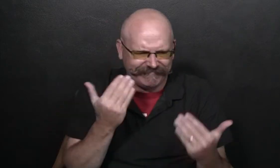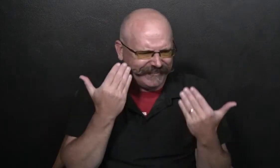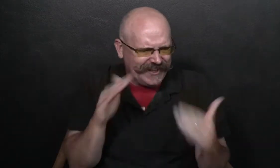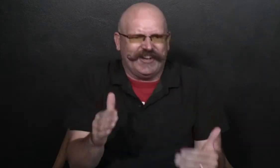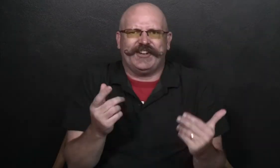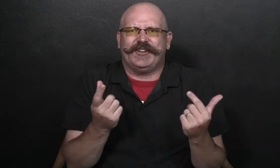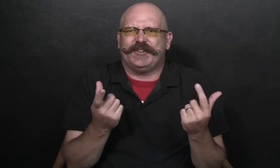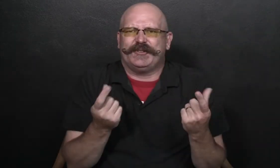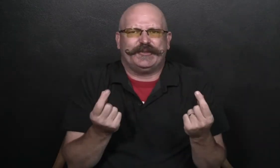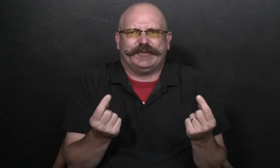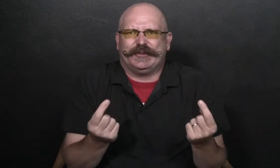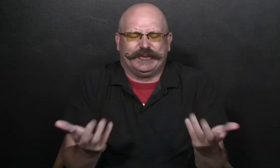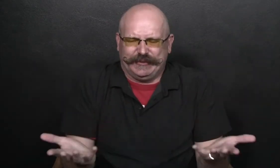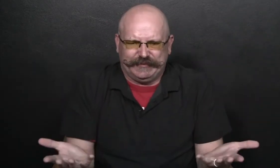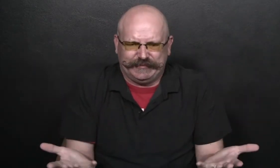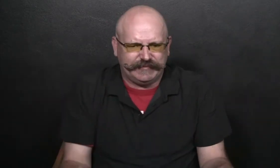didn't know what to do.